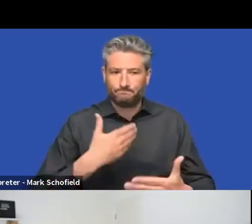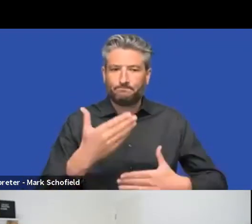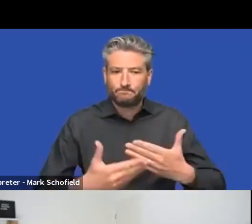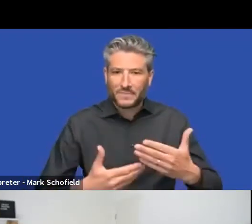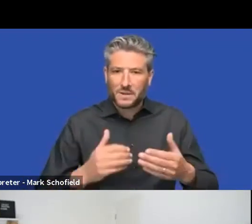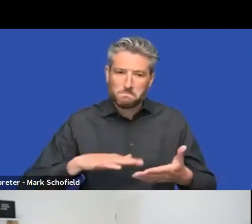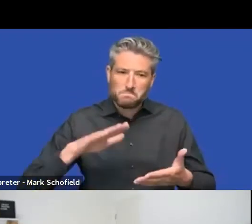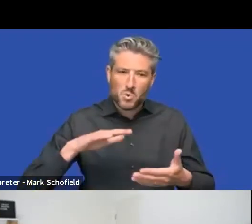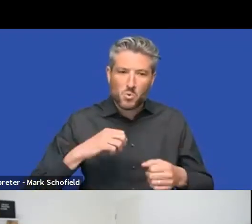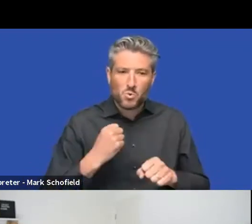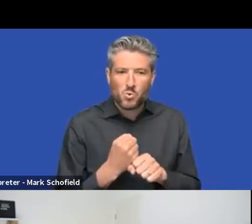future back office.